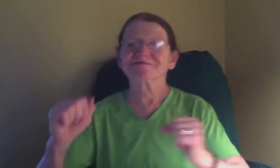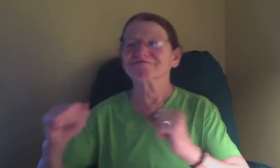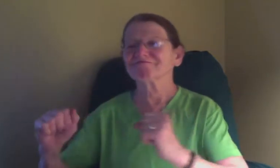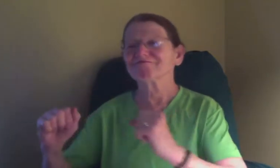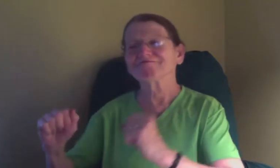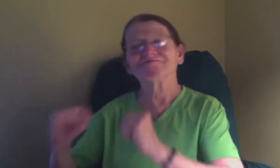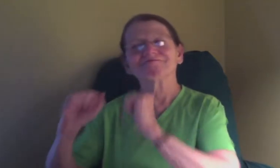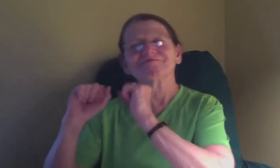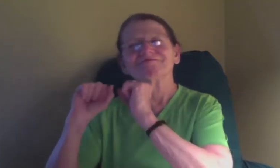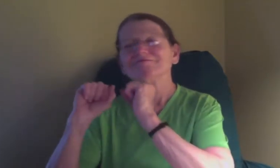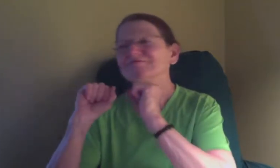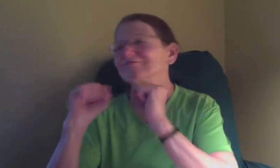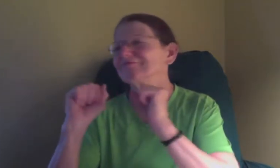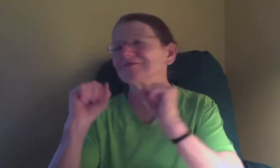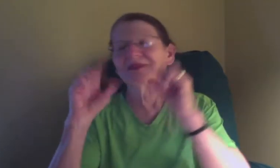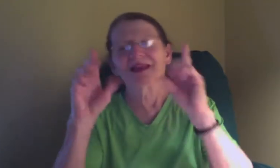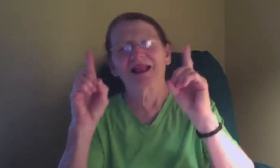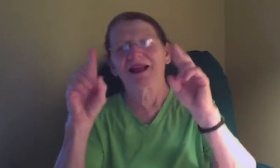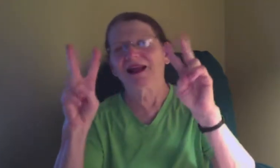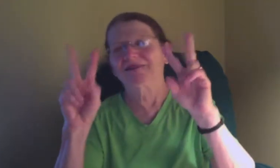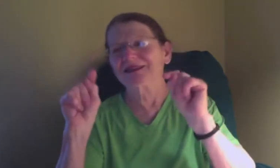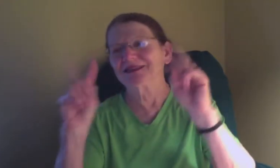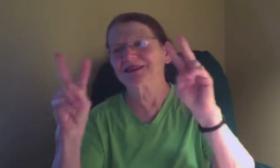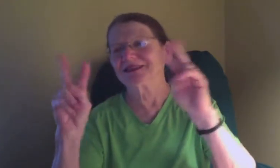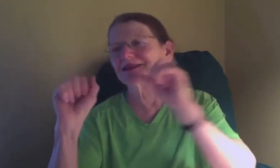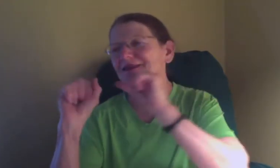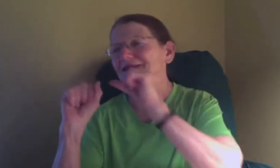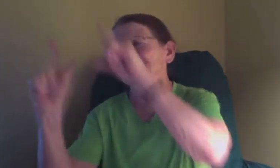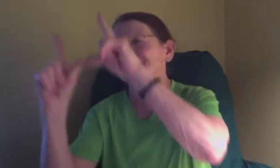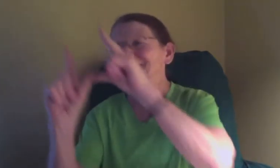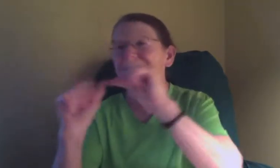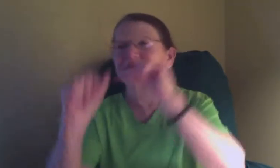I'm a bit...